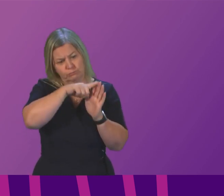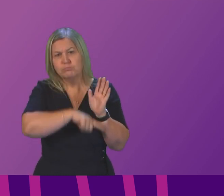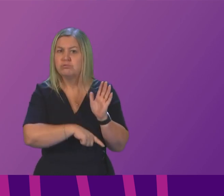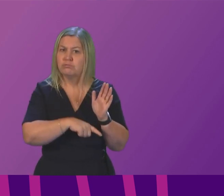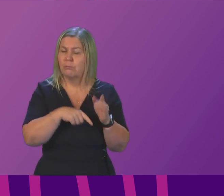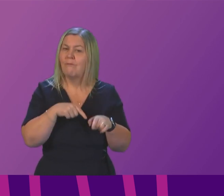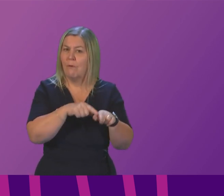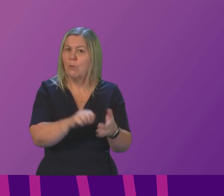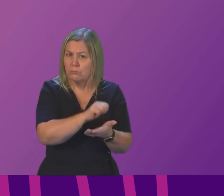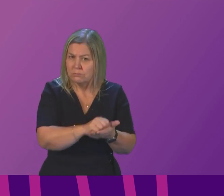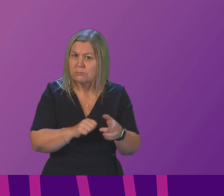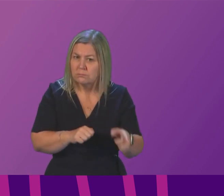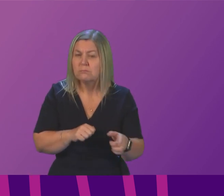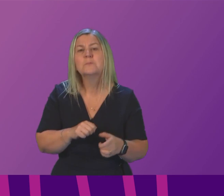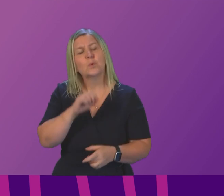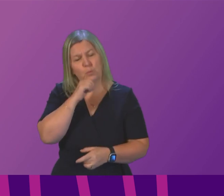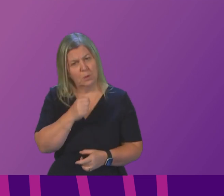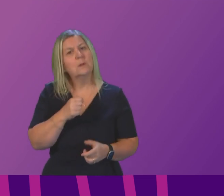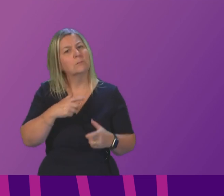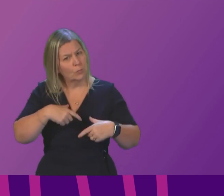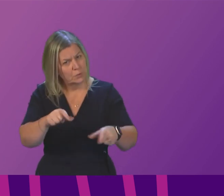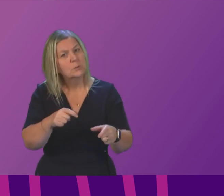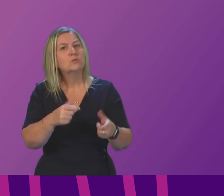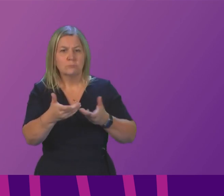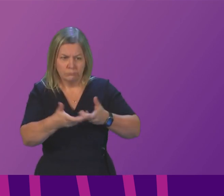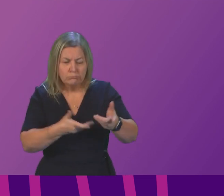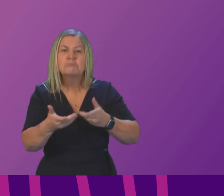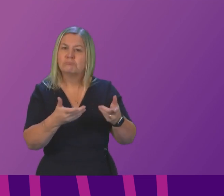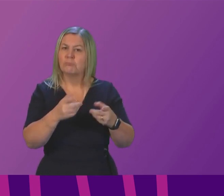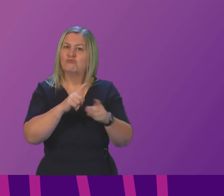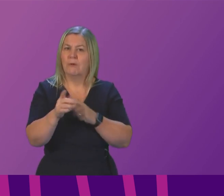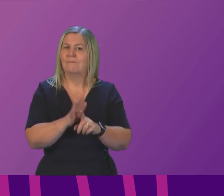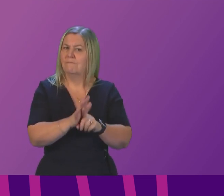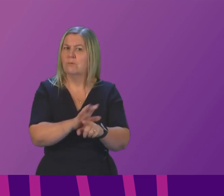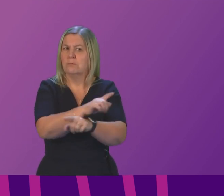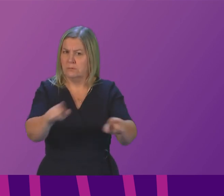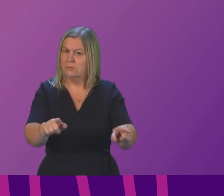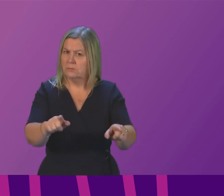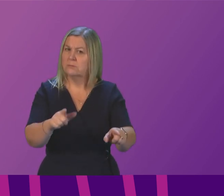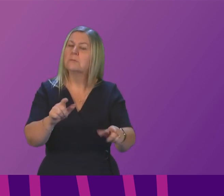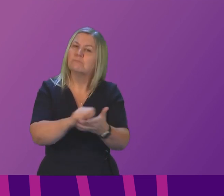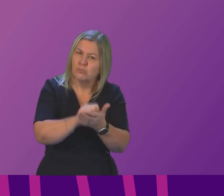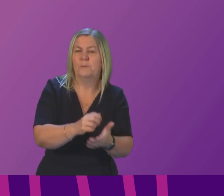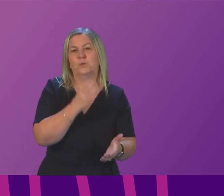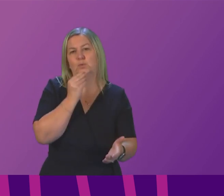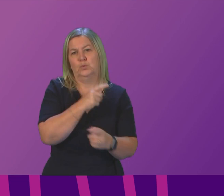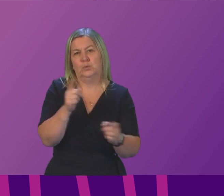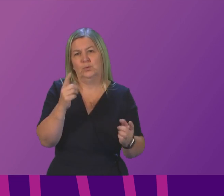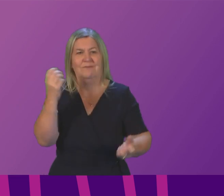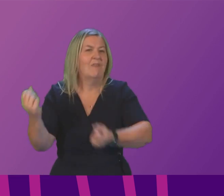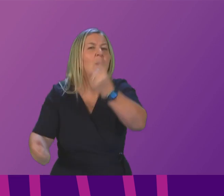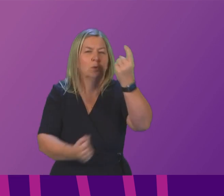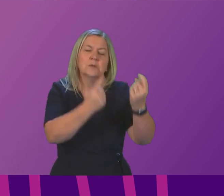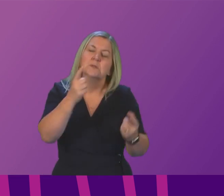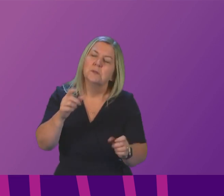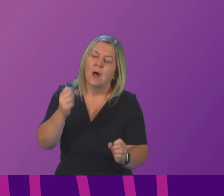continue that in terms of the enforcement and assessment of those restrictions I certainly appreciate the particular local issue that